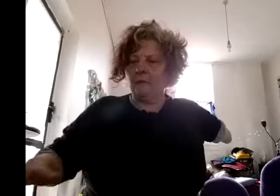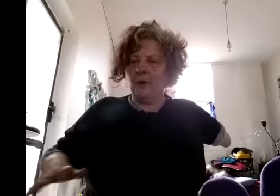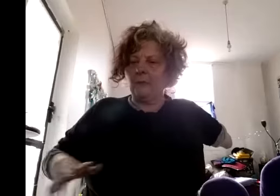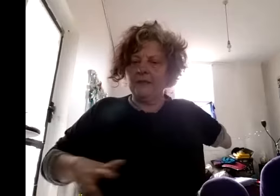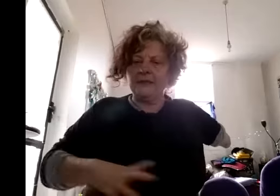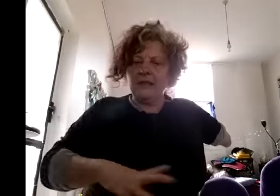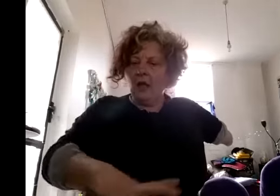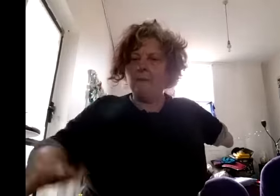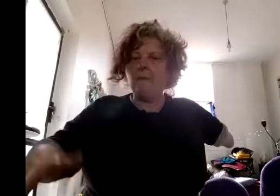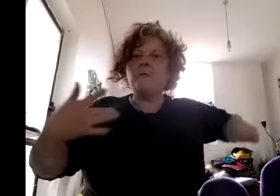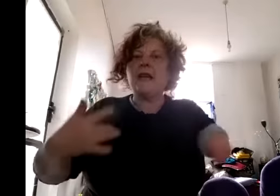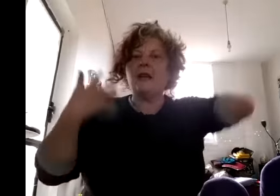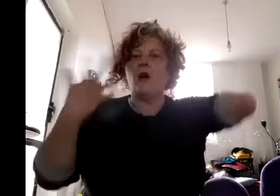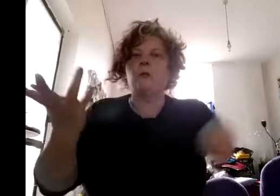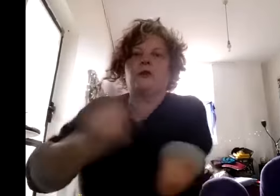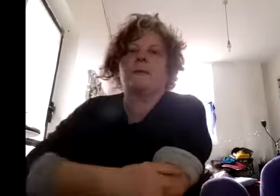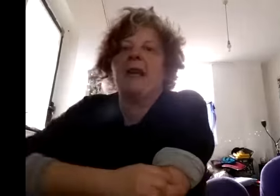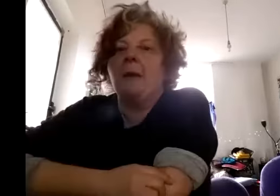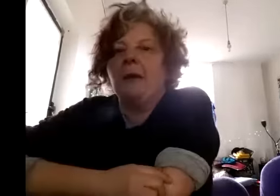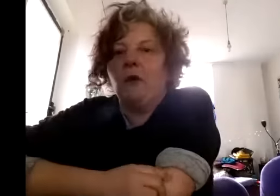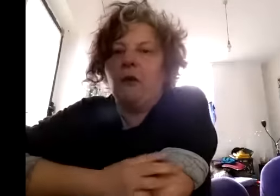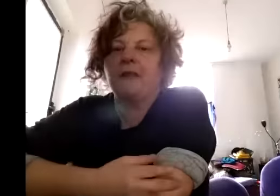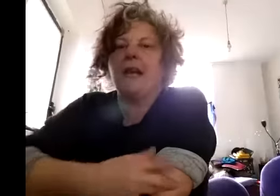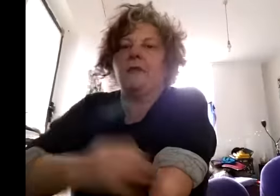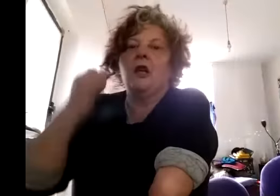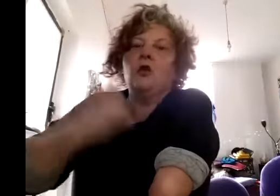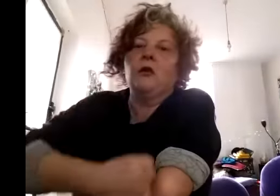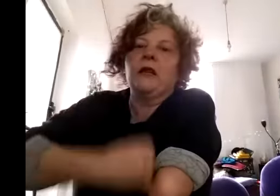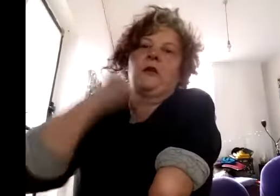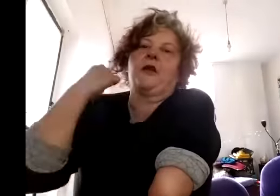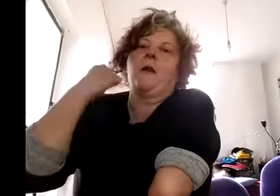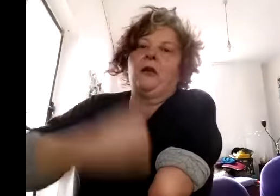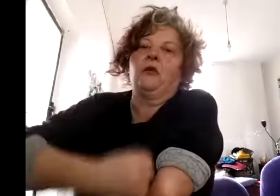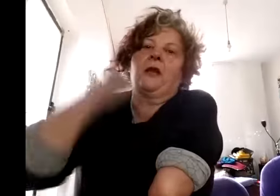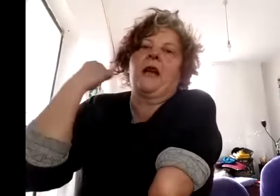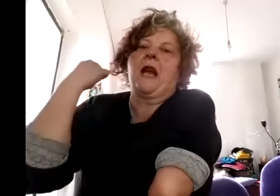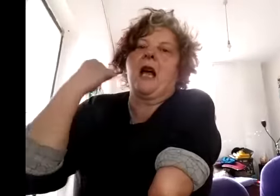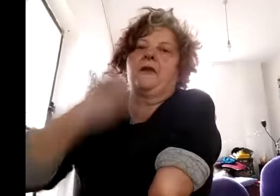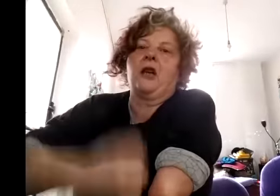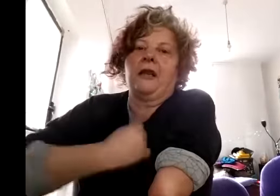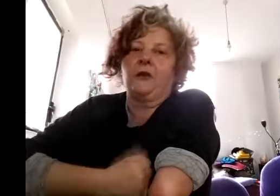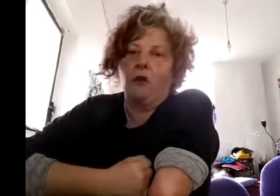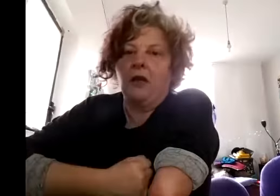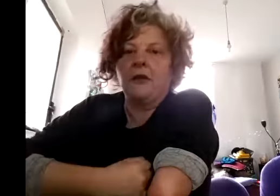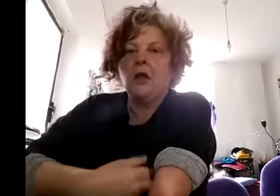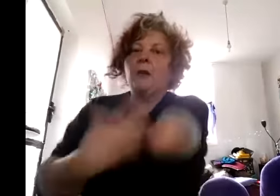purpose um for me i would just be happy for all of us to have a really good time make really great art totally enjoy it and